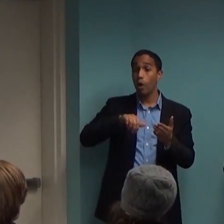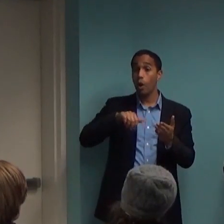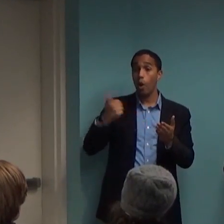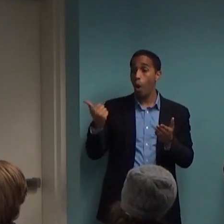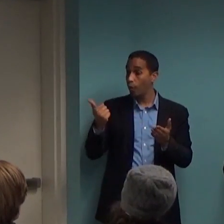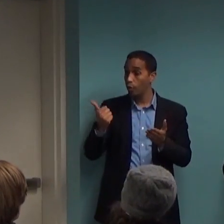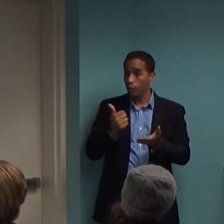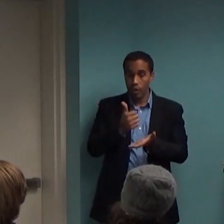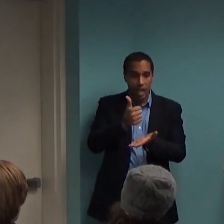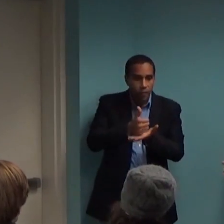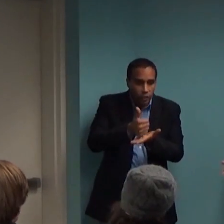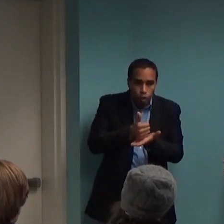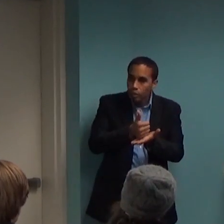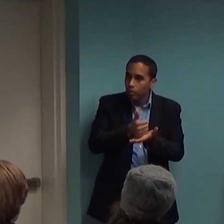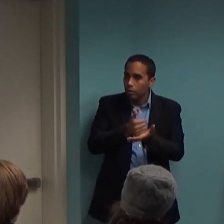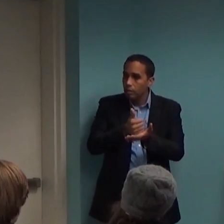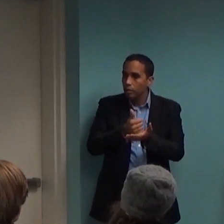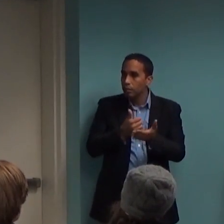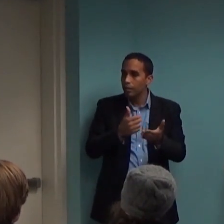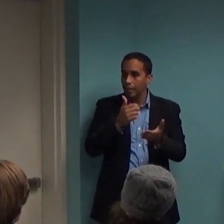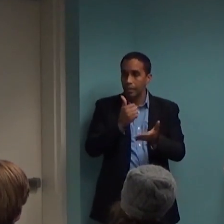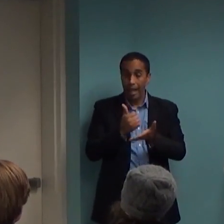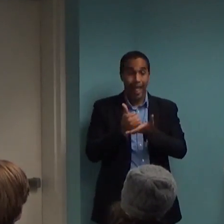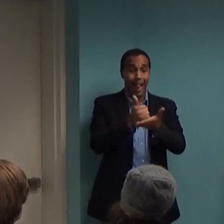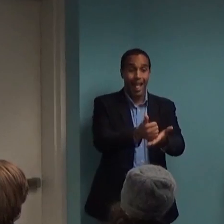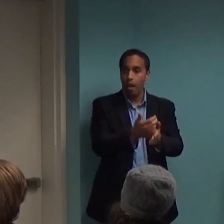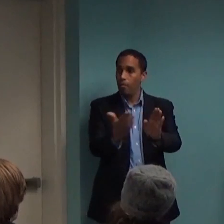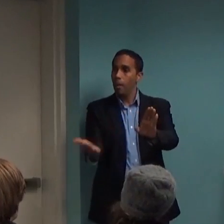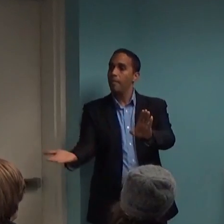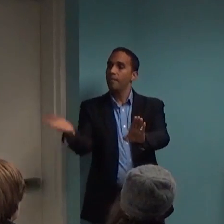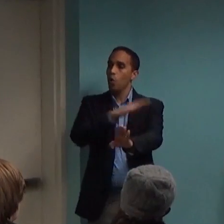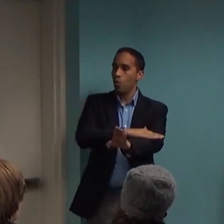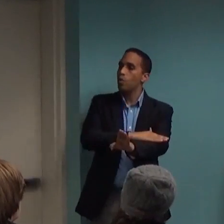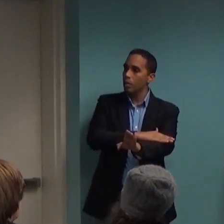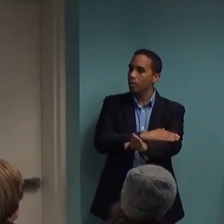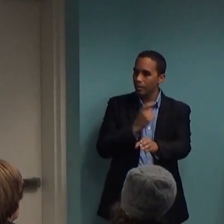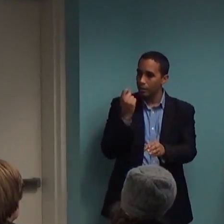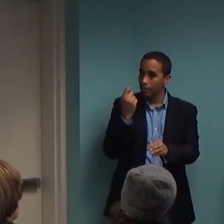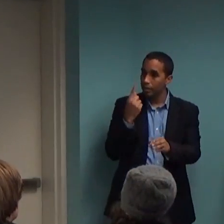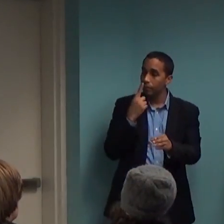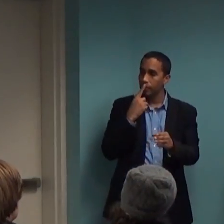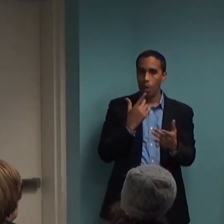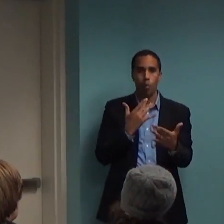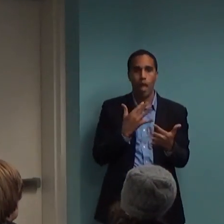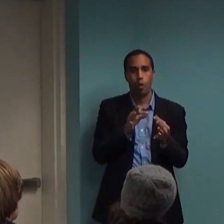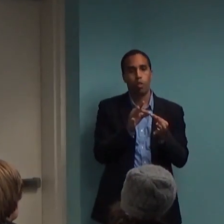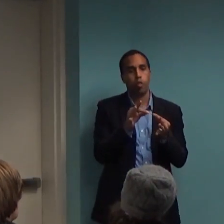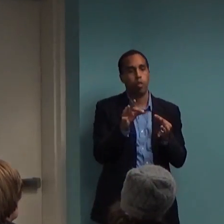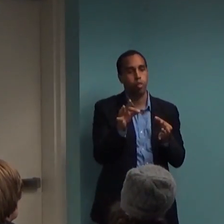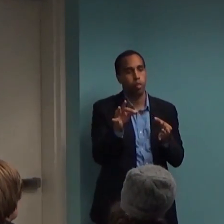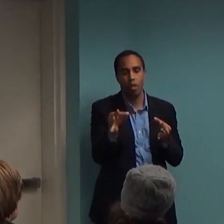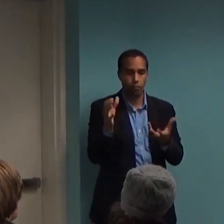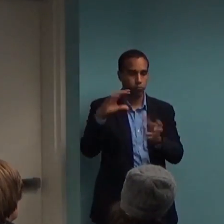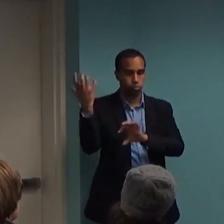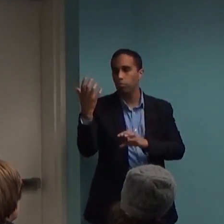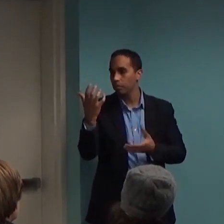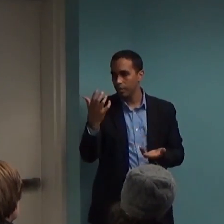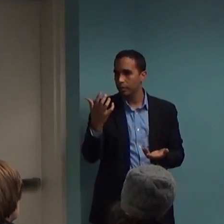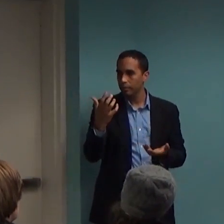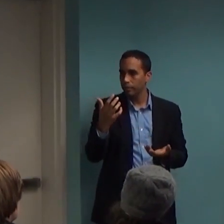before things got to a breaking point. There could have been some preventative measure. And then, you know, that's a reality that needs to be reckoned with for a lot of